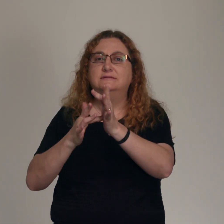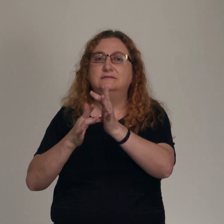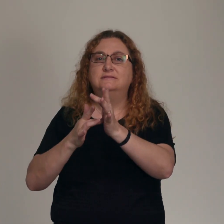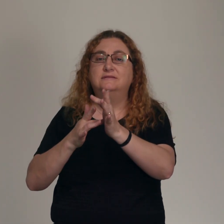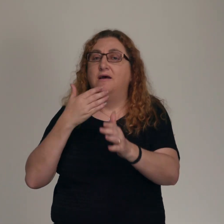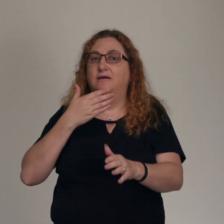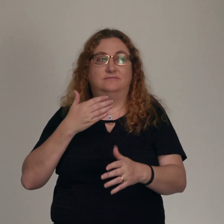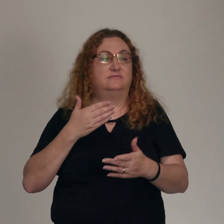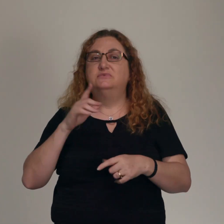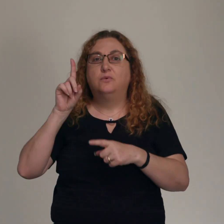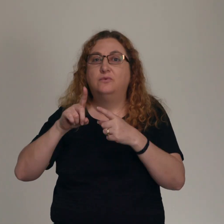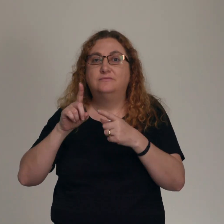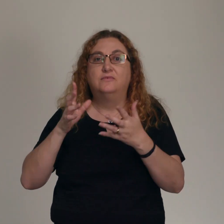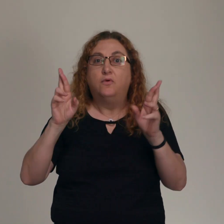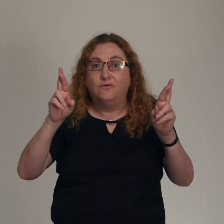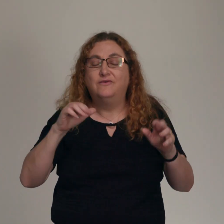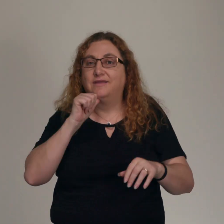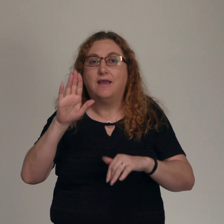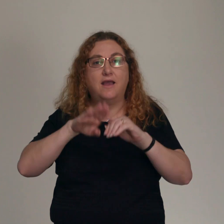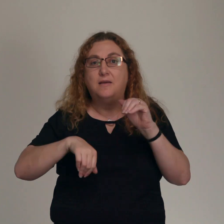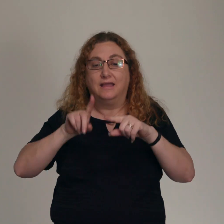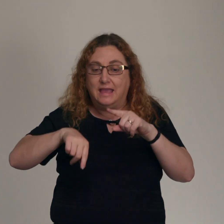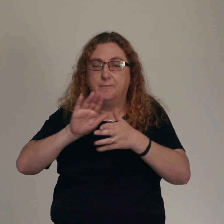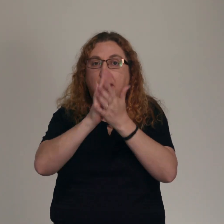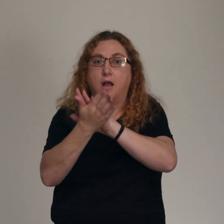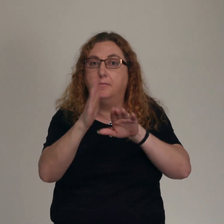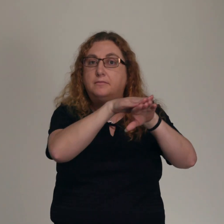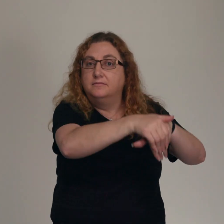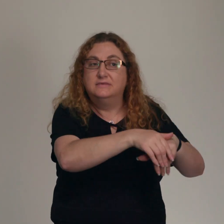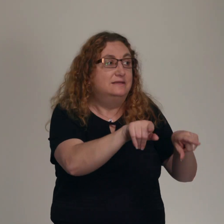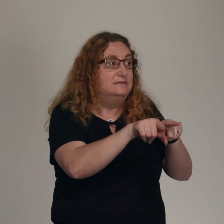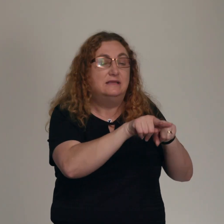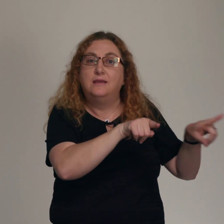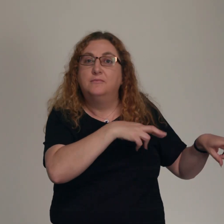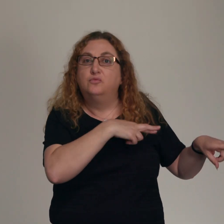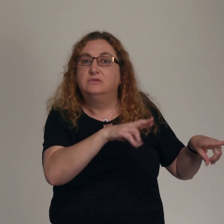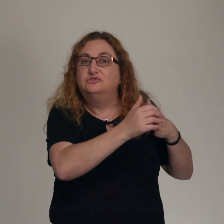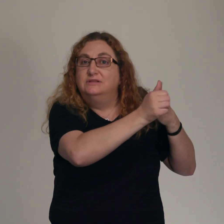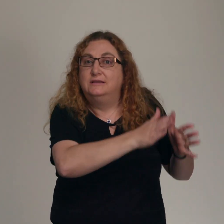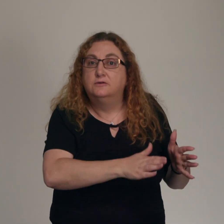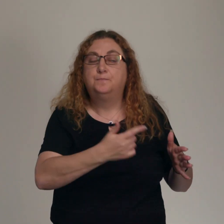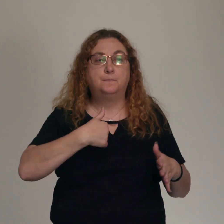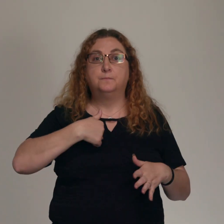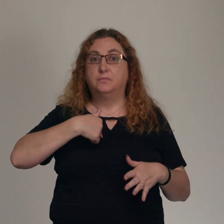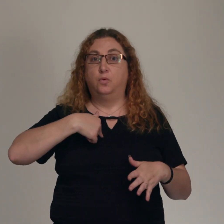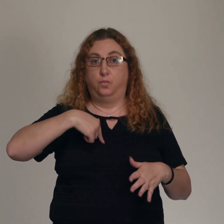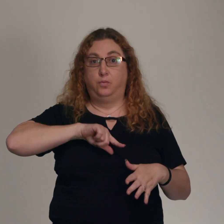Yes, we are called to live in the ways of Jesus. We are called to listen to our teacher, but not in order to earn our righteousness